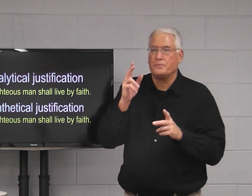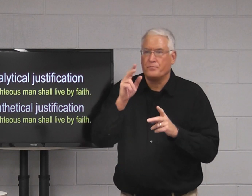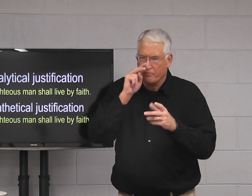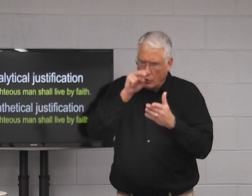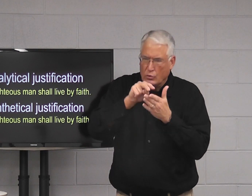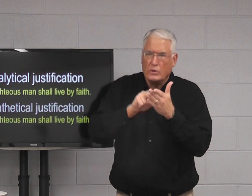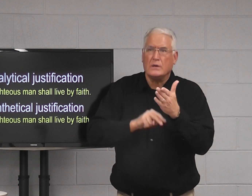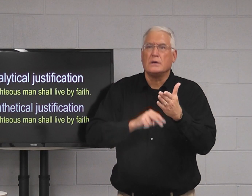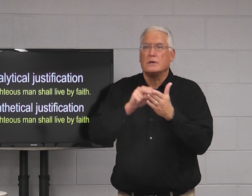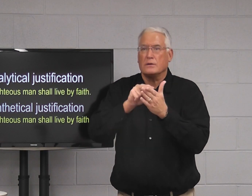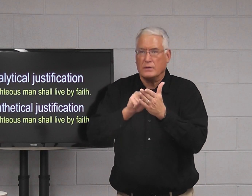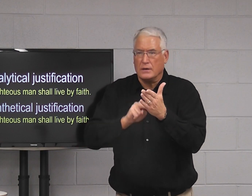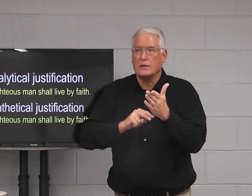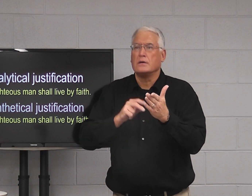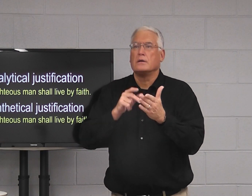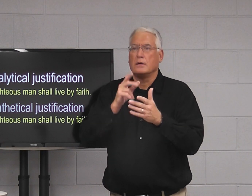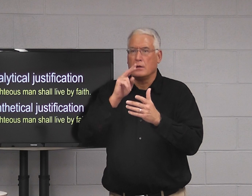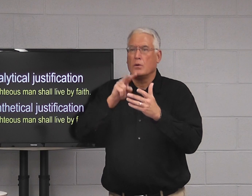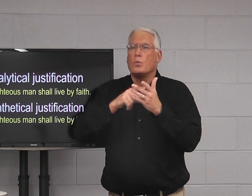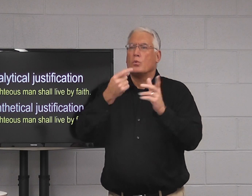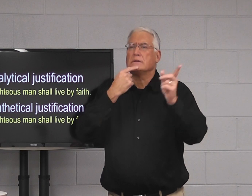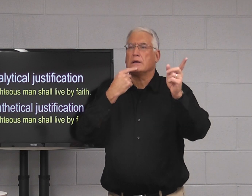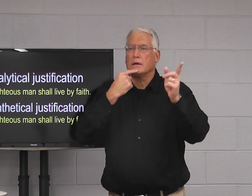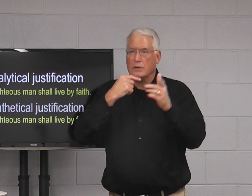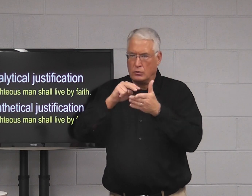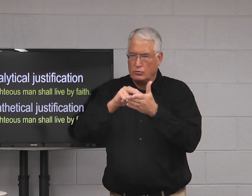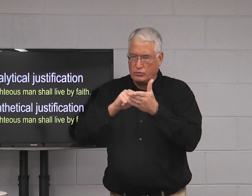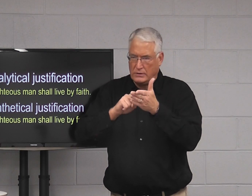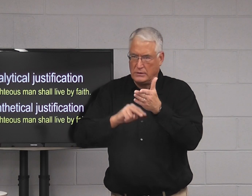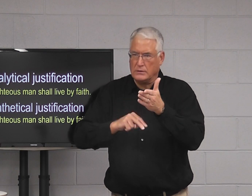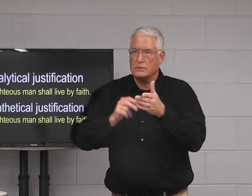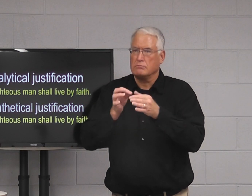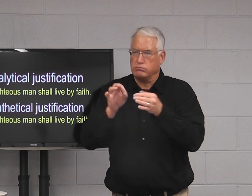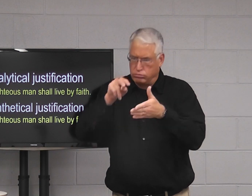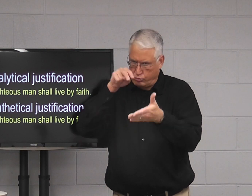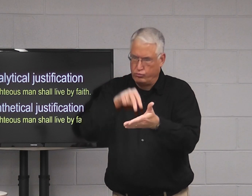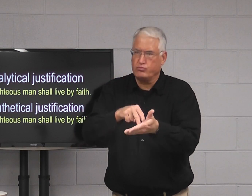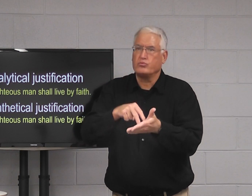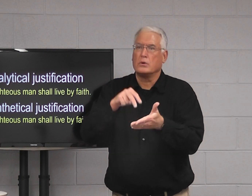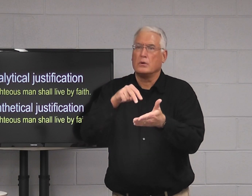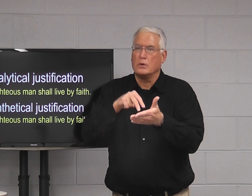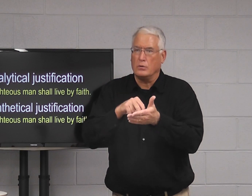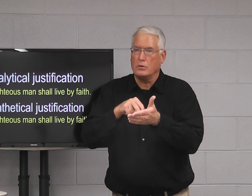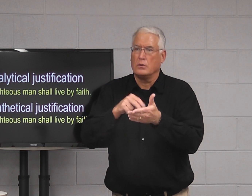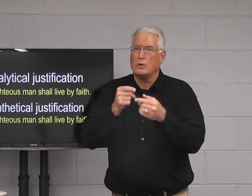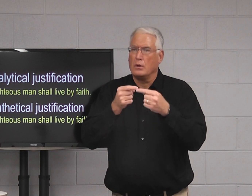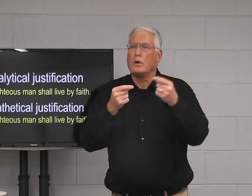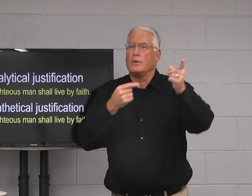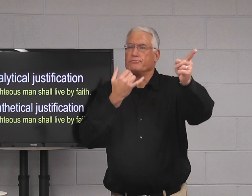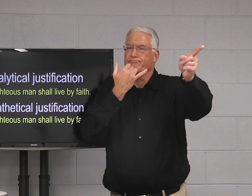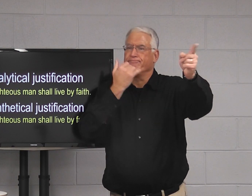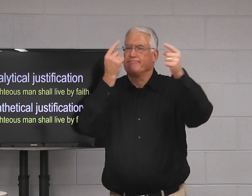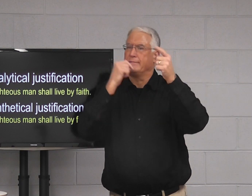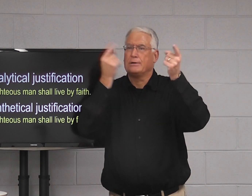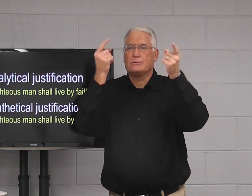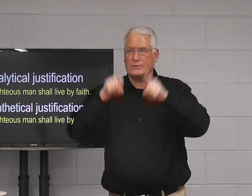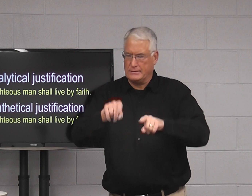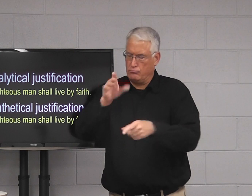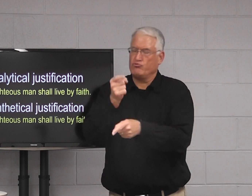to be careful, you know, reading what it says and it's the opposite, you know,